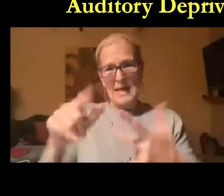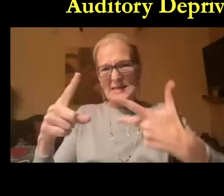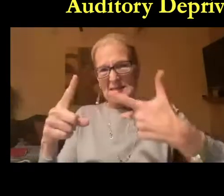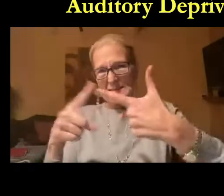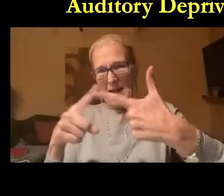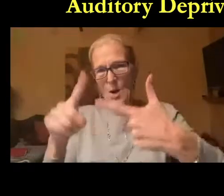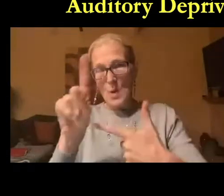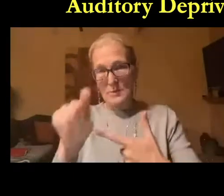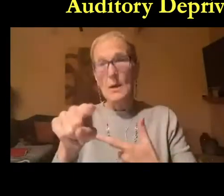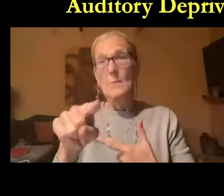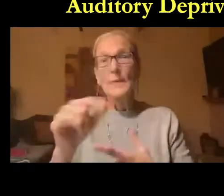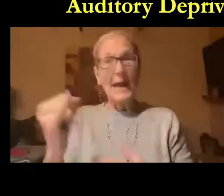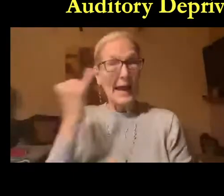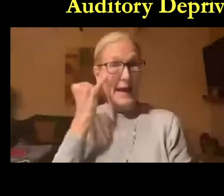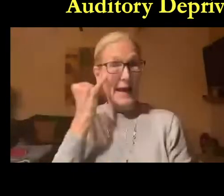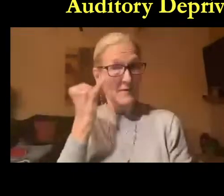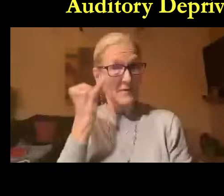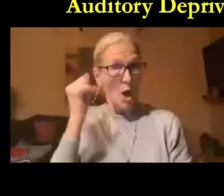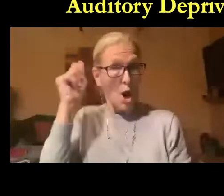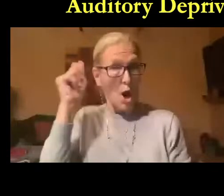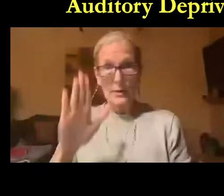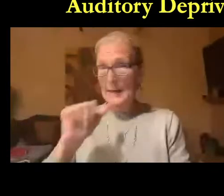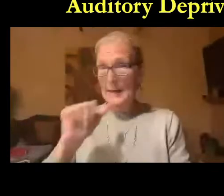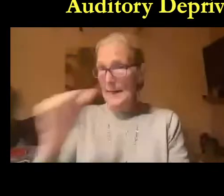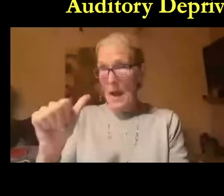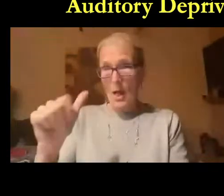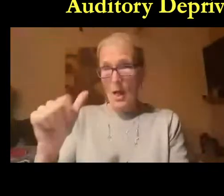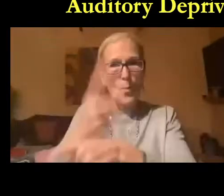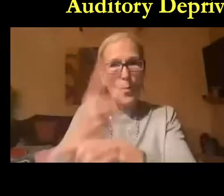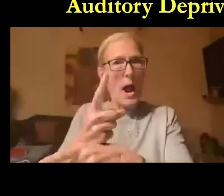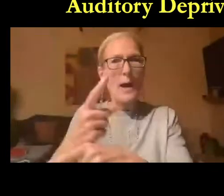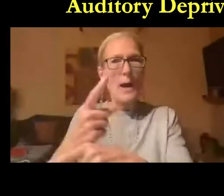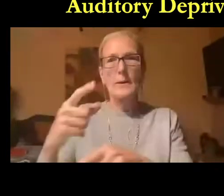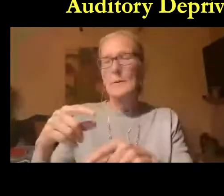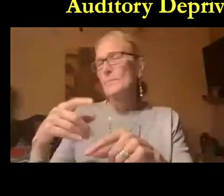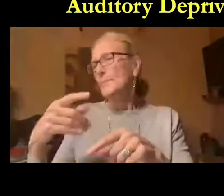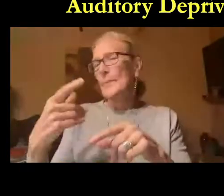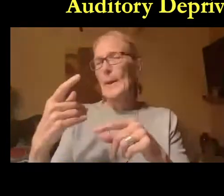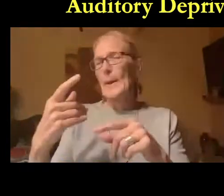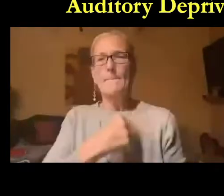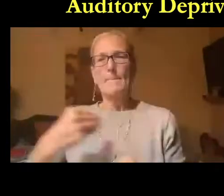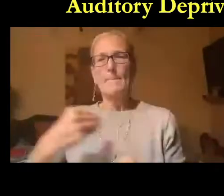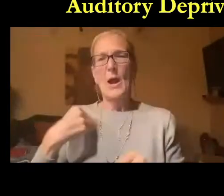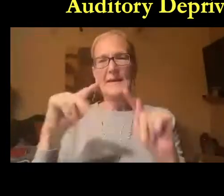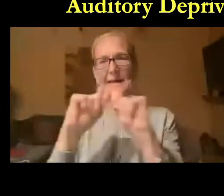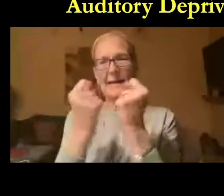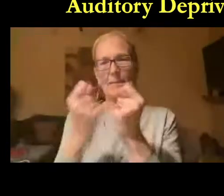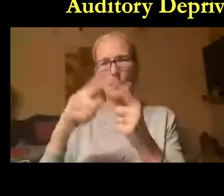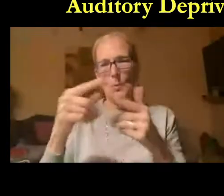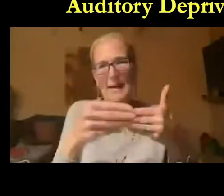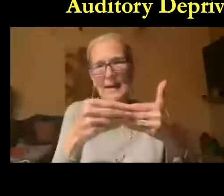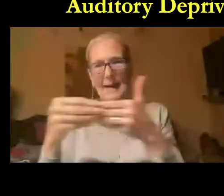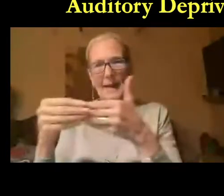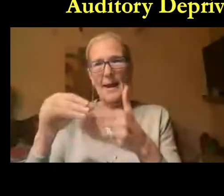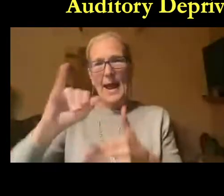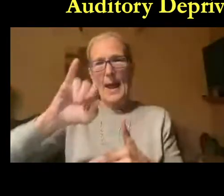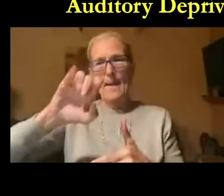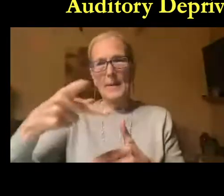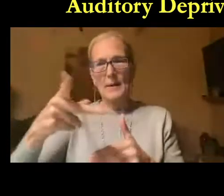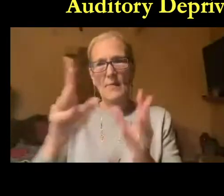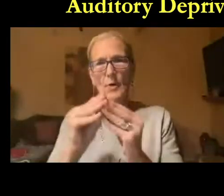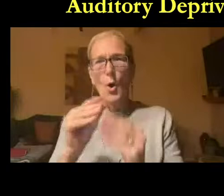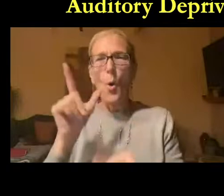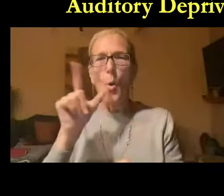decision making this is marla there's a follow-up question to that the question is if the